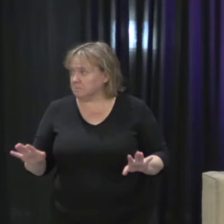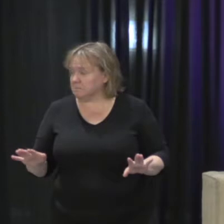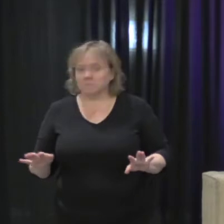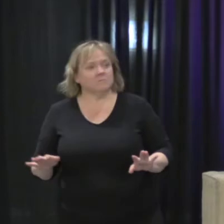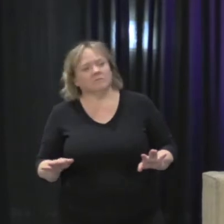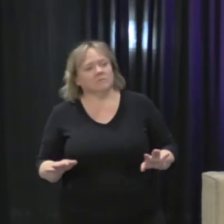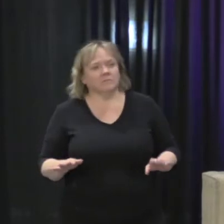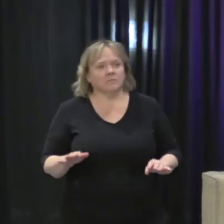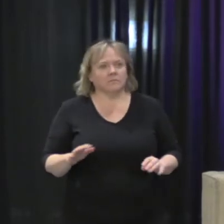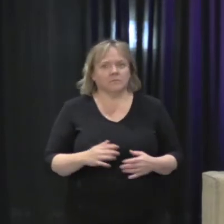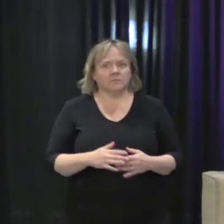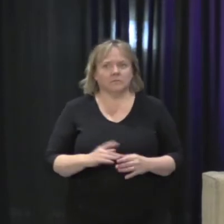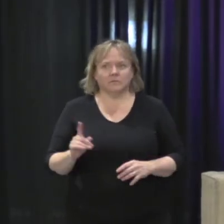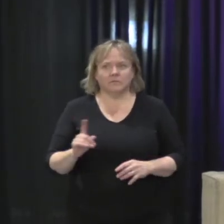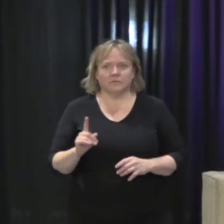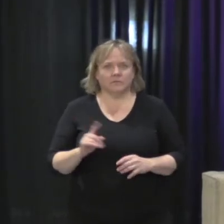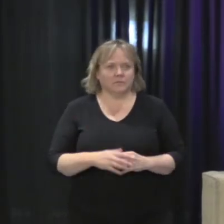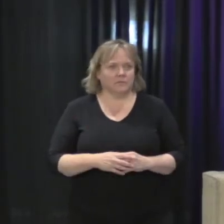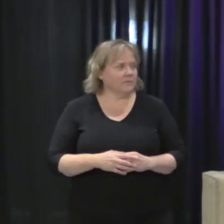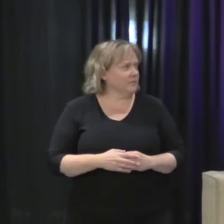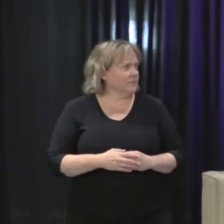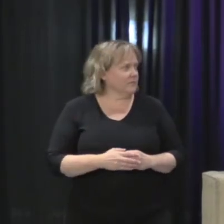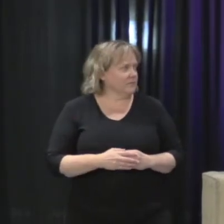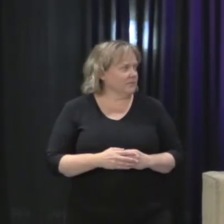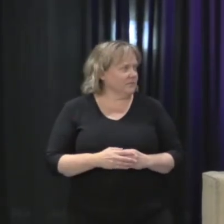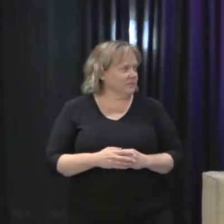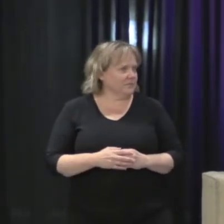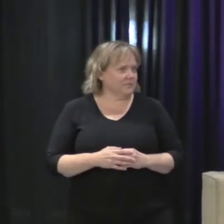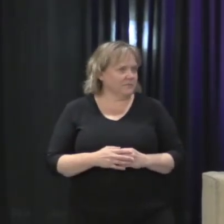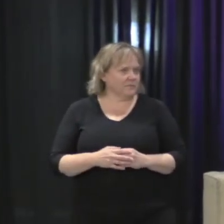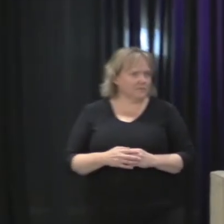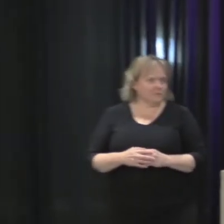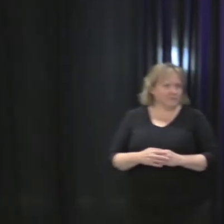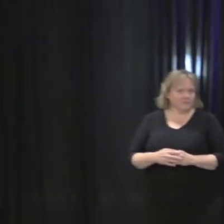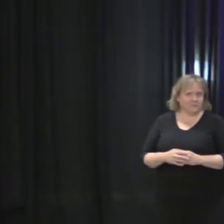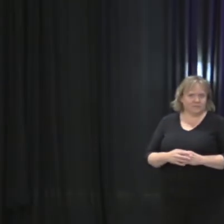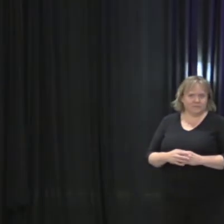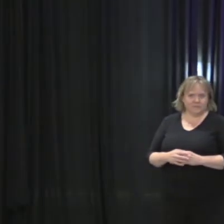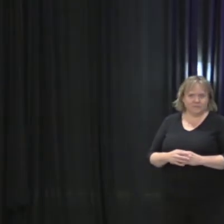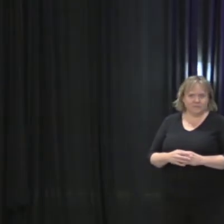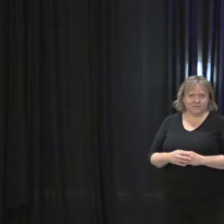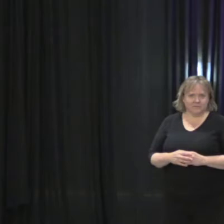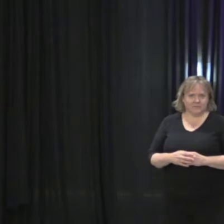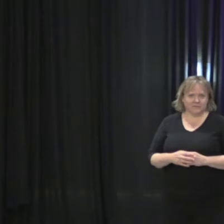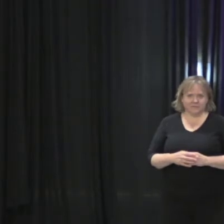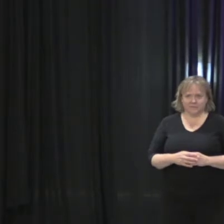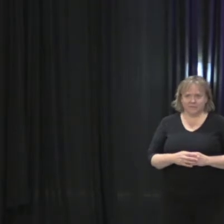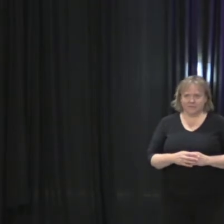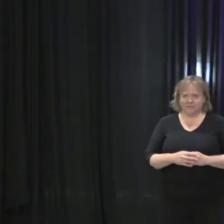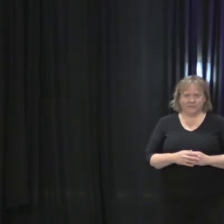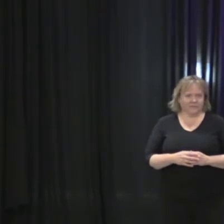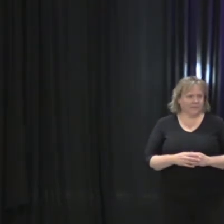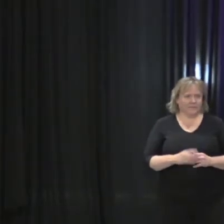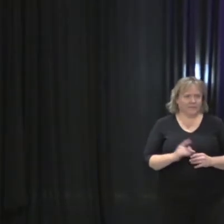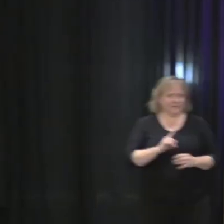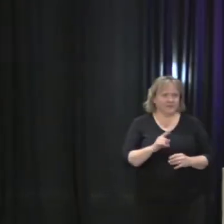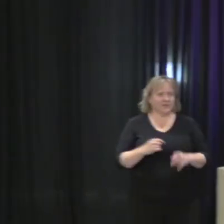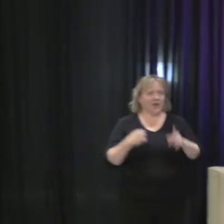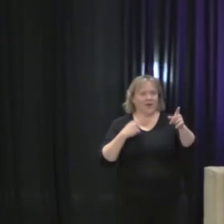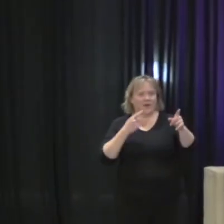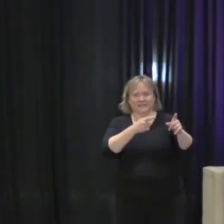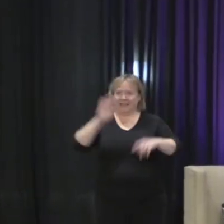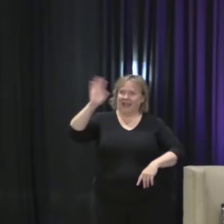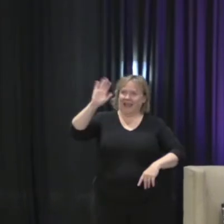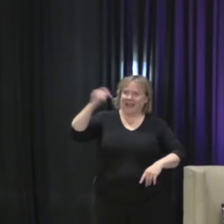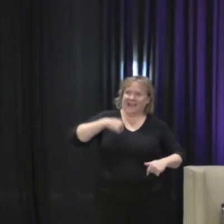Hi. Thanks for your amazing work and for Jessica's amazing work. Hi. Oh, there you are.